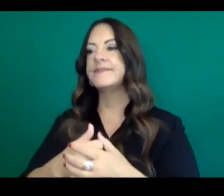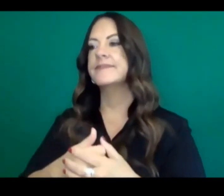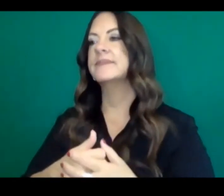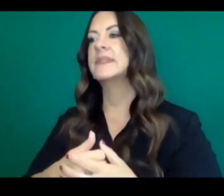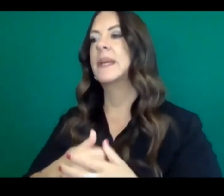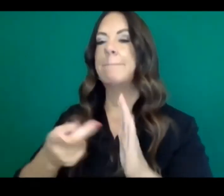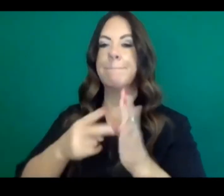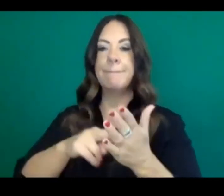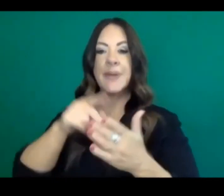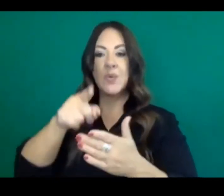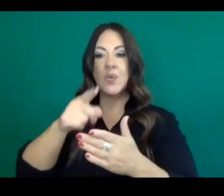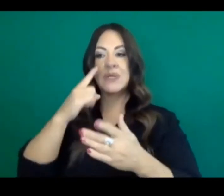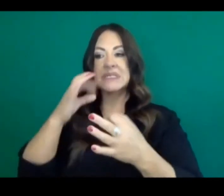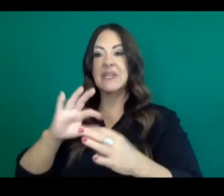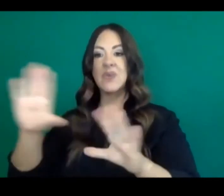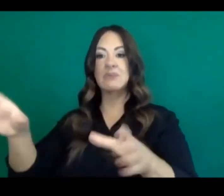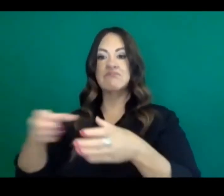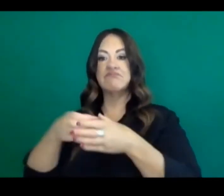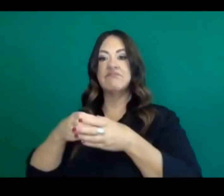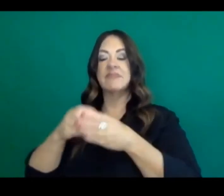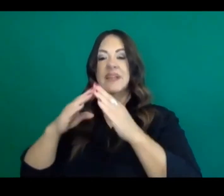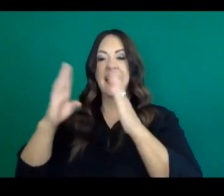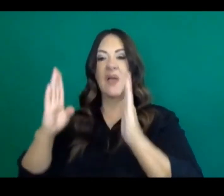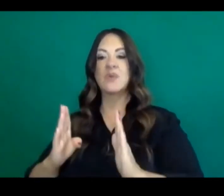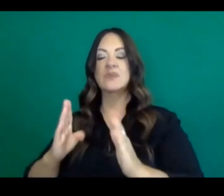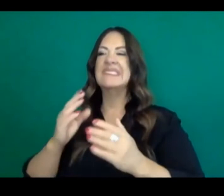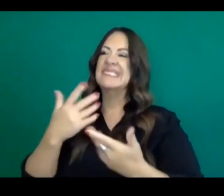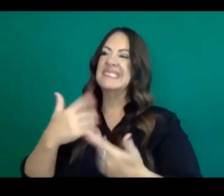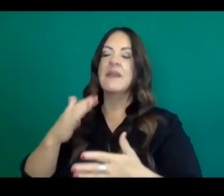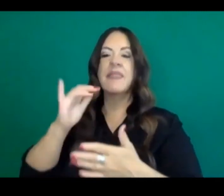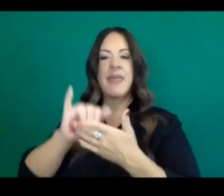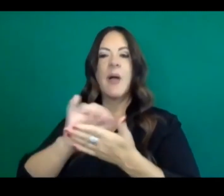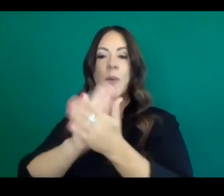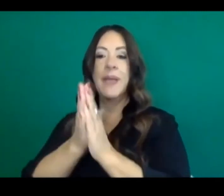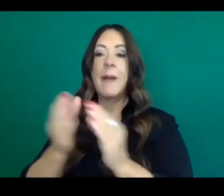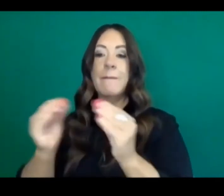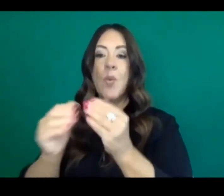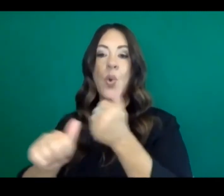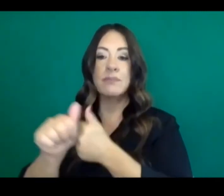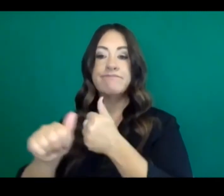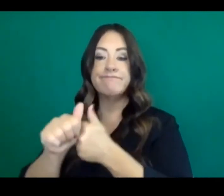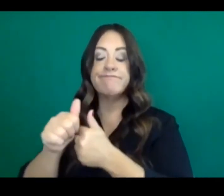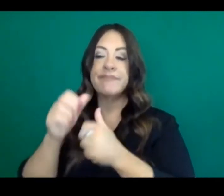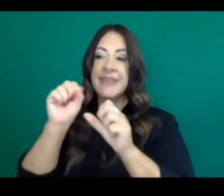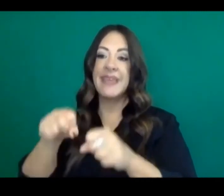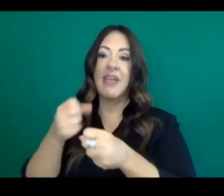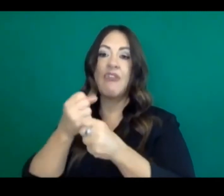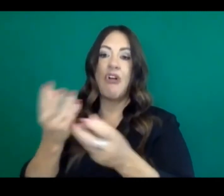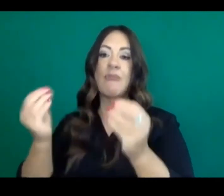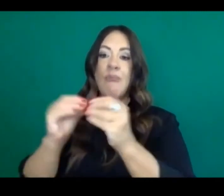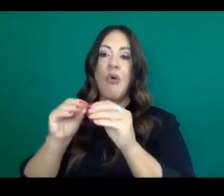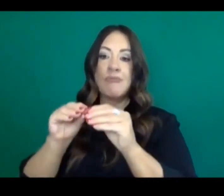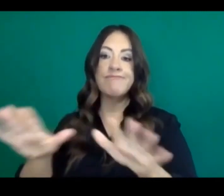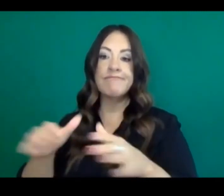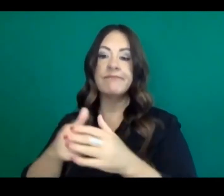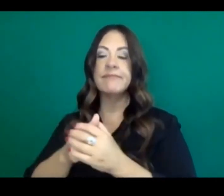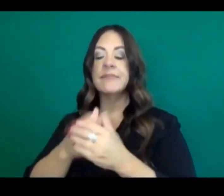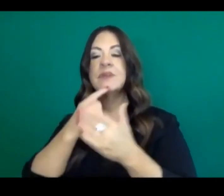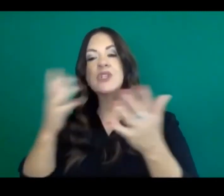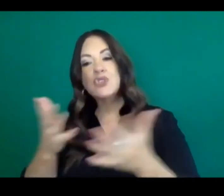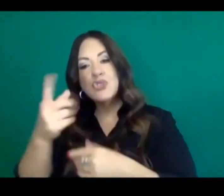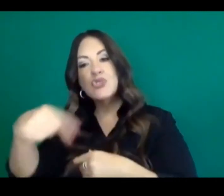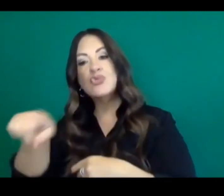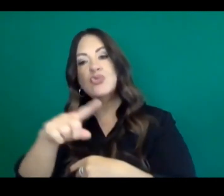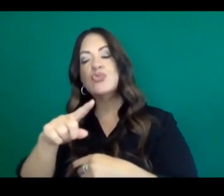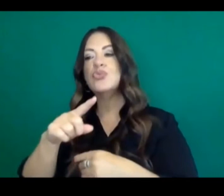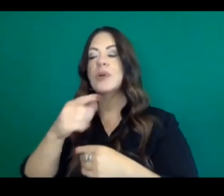we know that that is going to create a more risky environment for transmission and would encourage people as much as